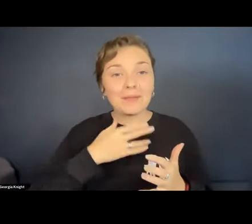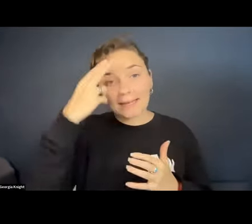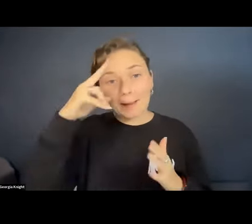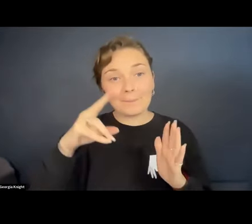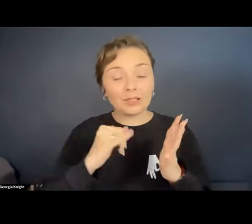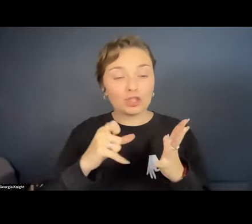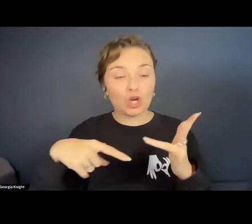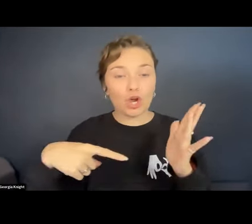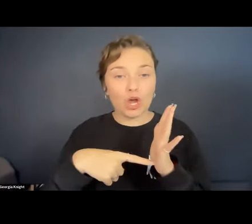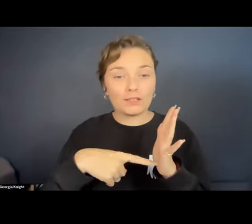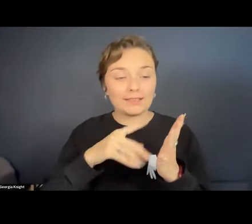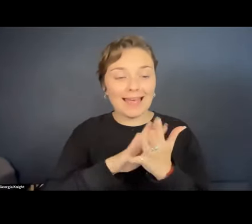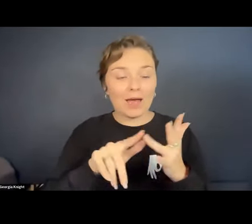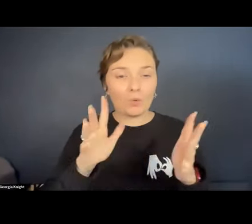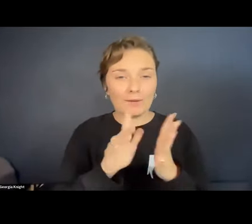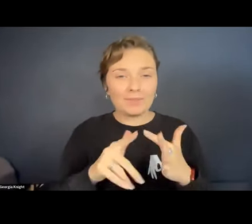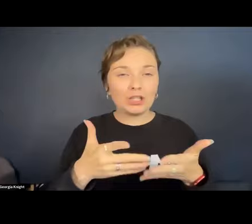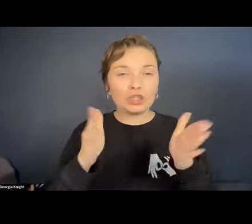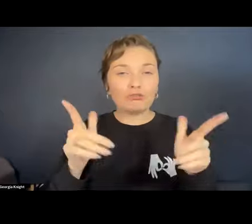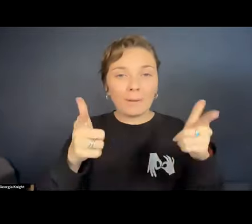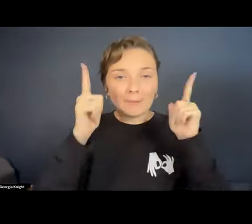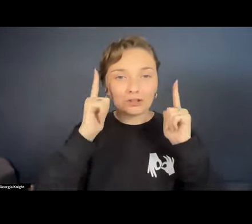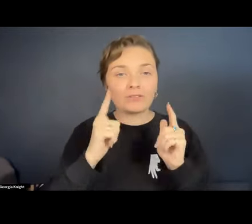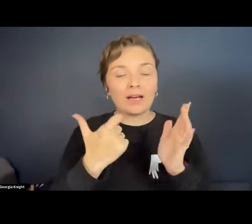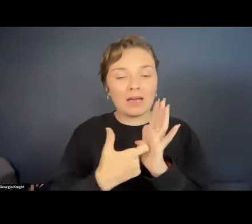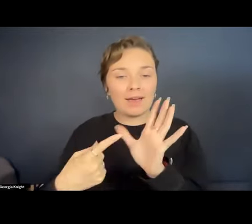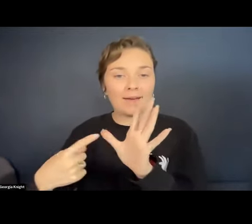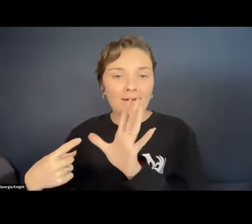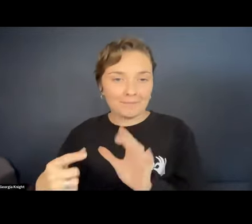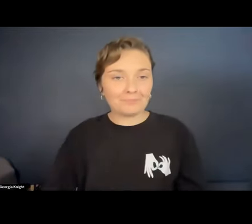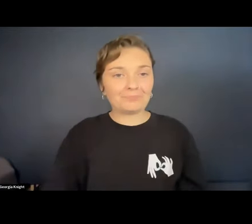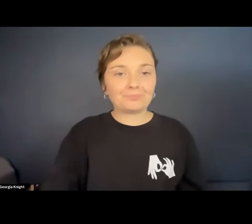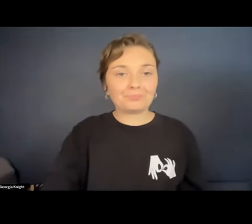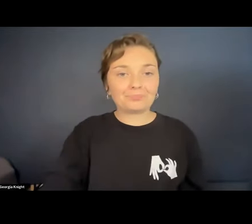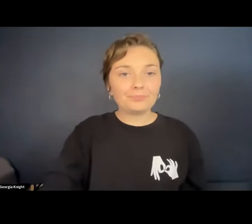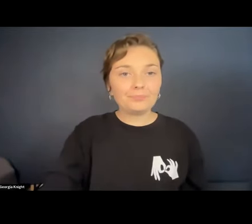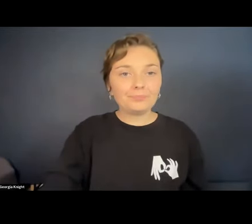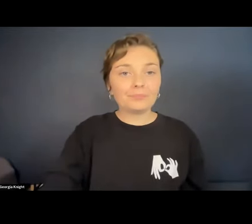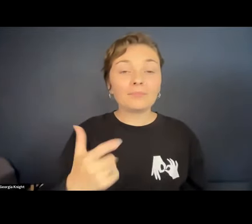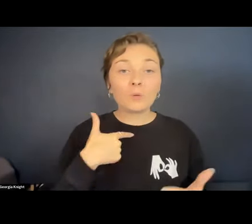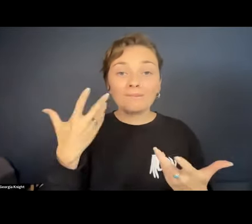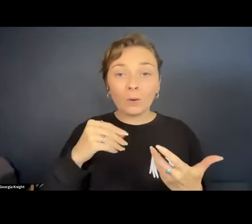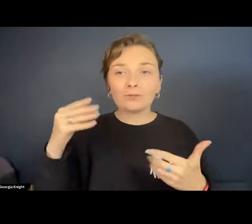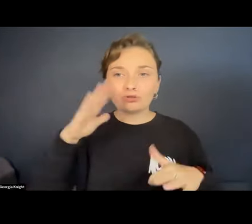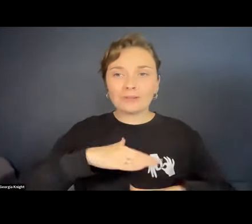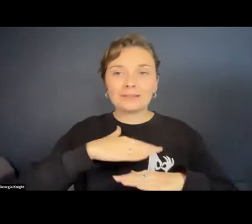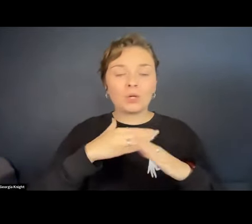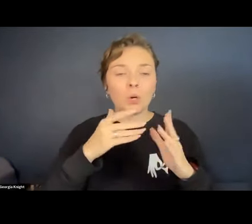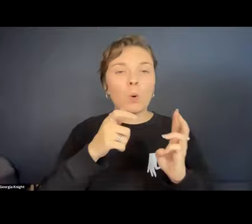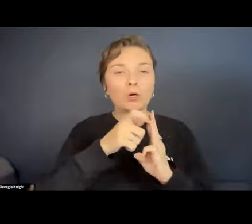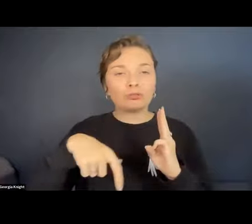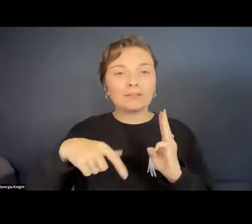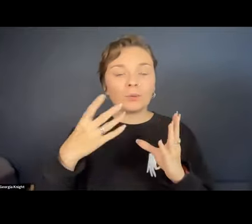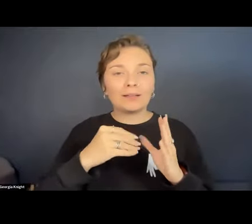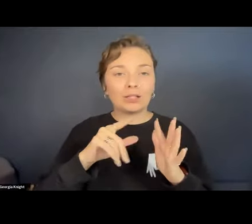is Scott Howie and I am the General Manager of Regional Arts Australia. And I'm joining you today from the lands of the Wiradjuri Nation from